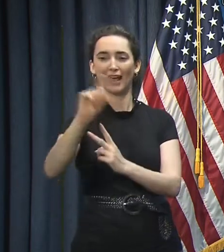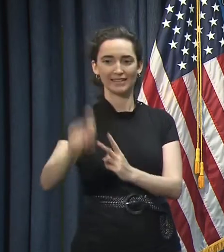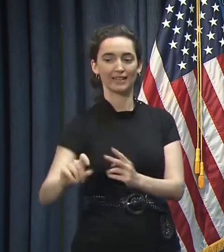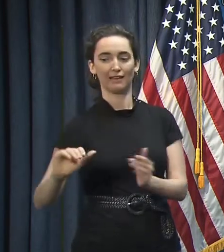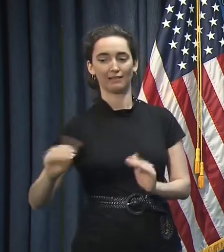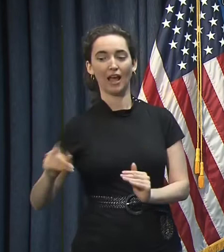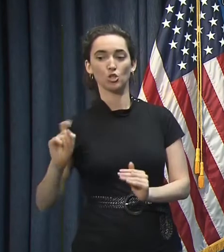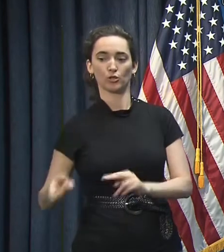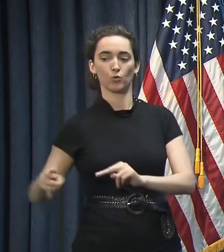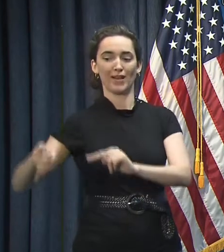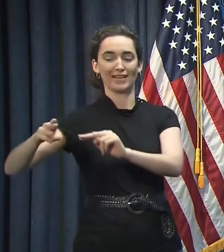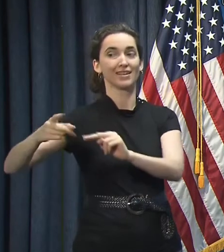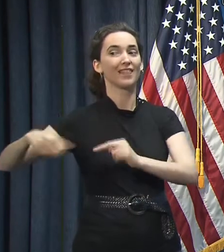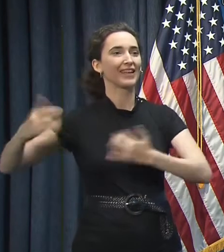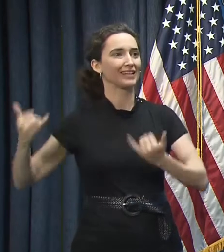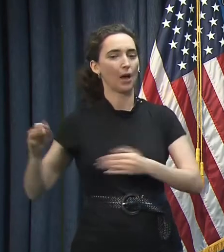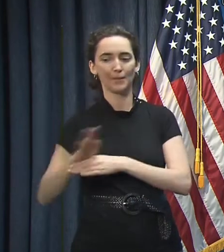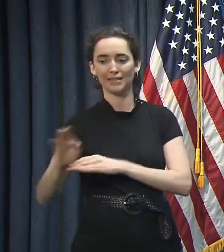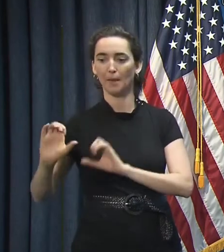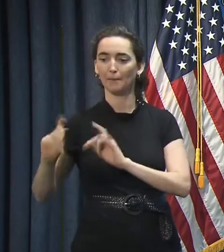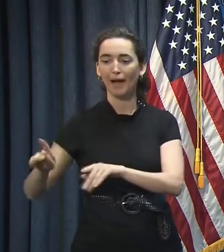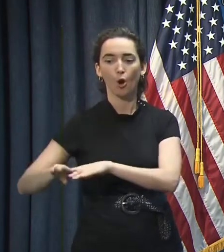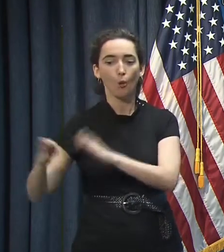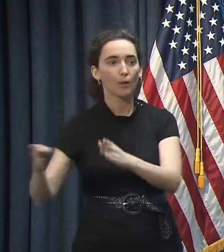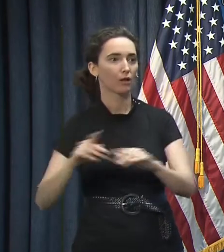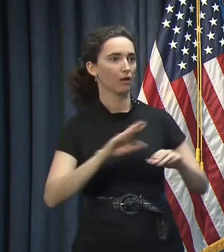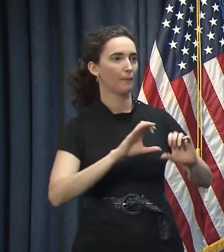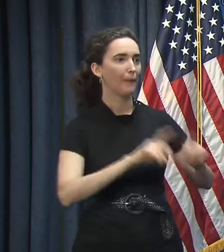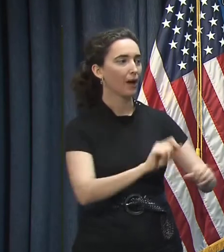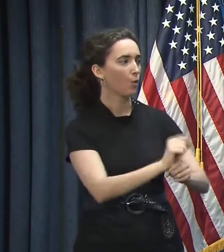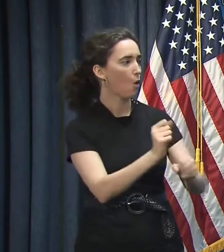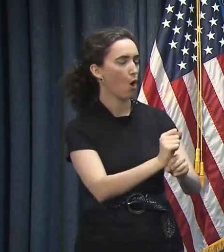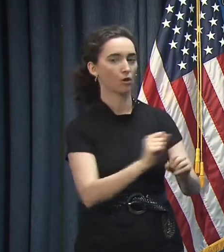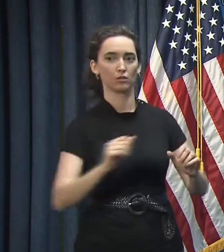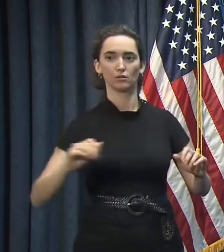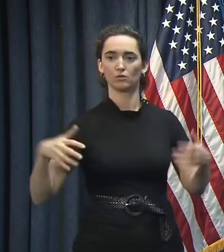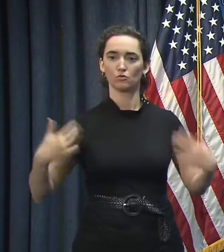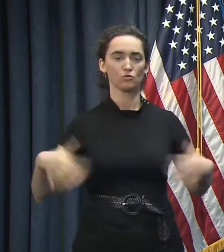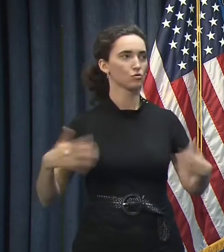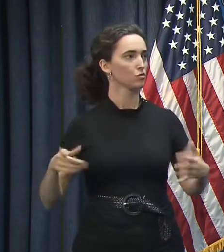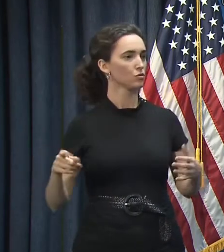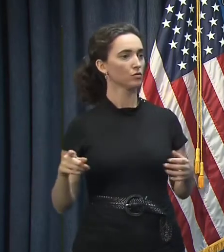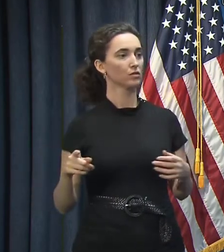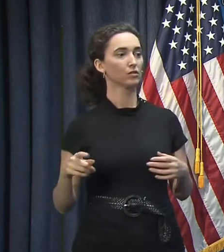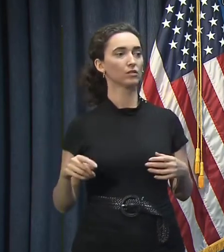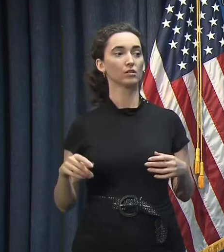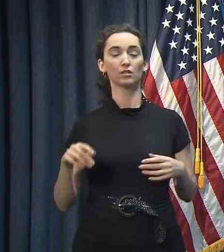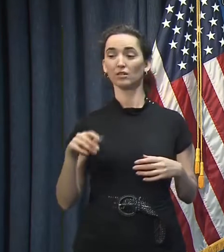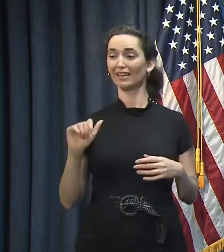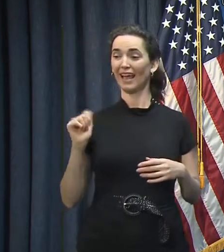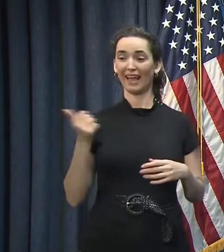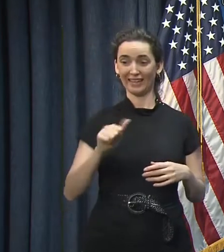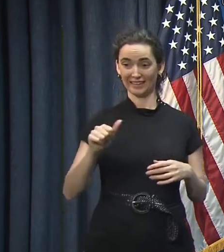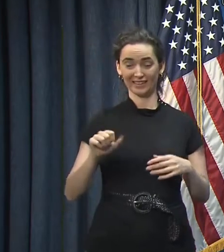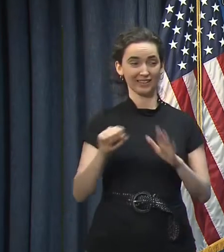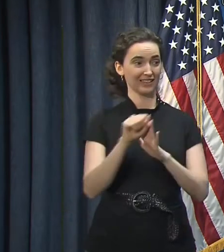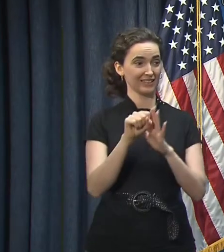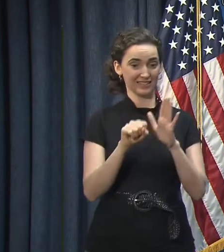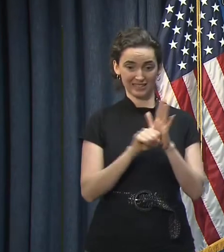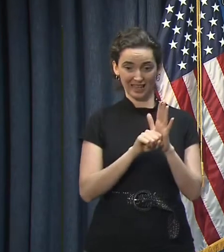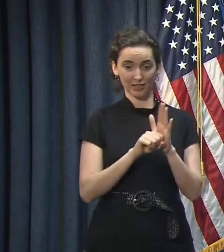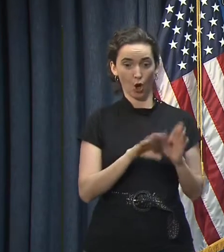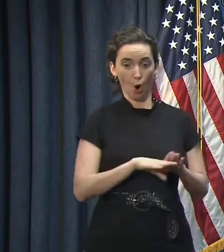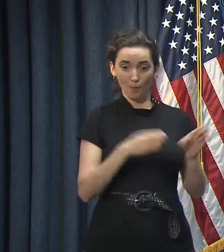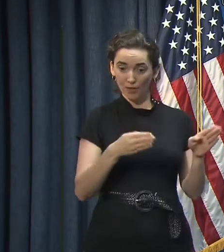are starting to open up. They're starting to reopen, and none of the nine states that have reopened or reopening right now have met the